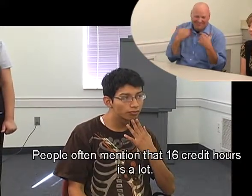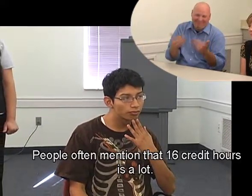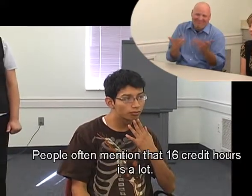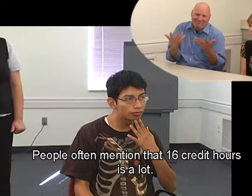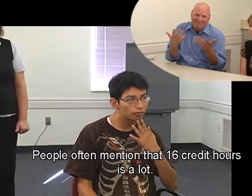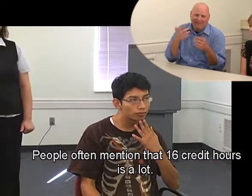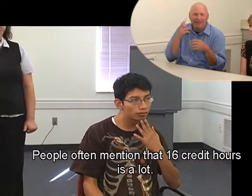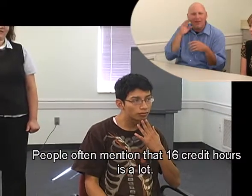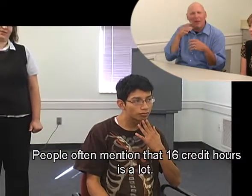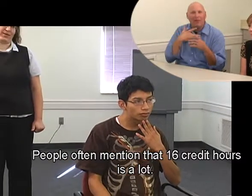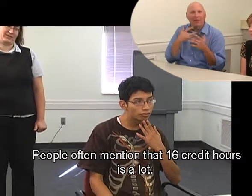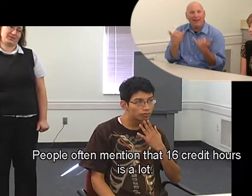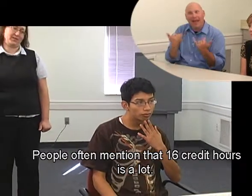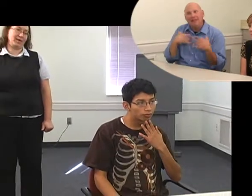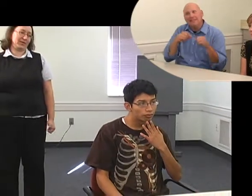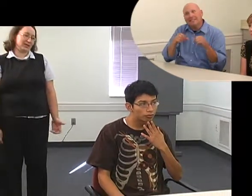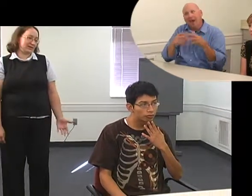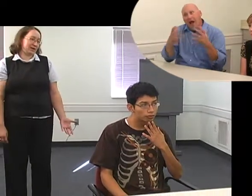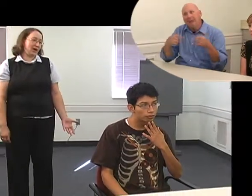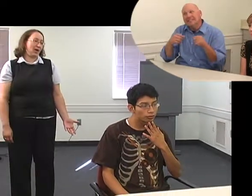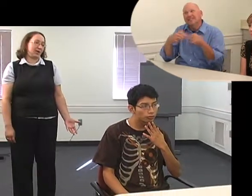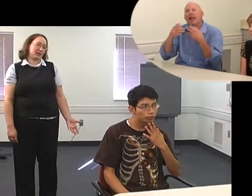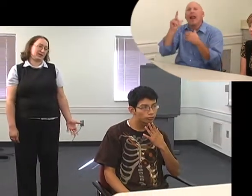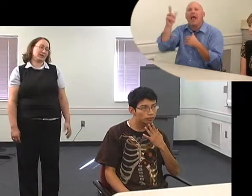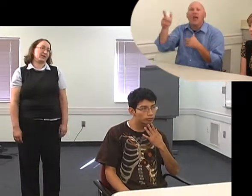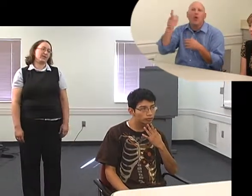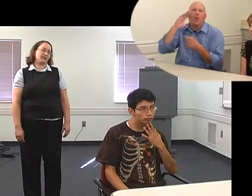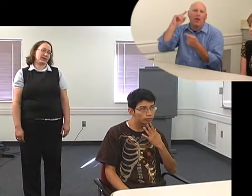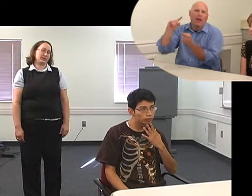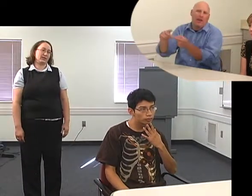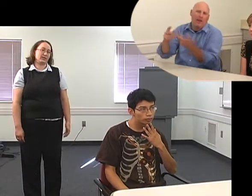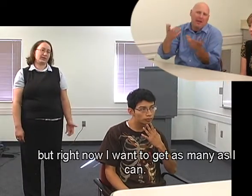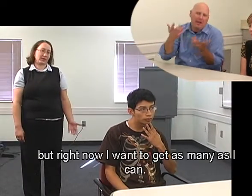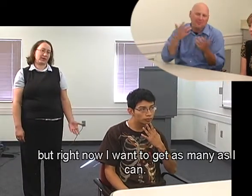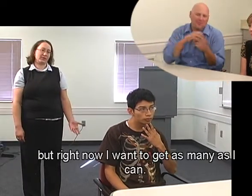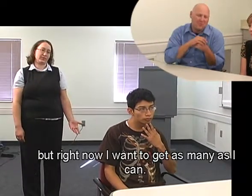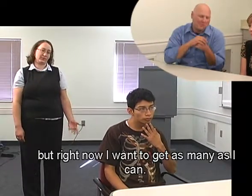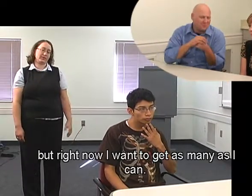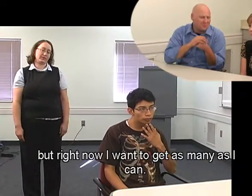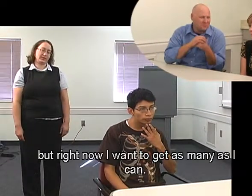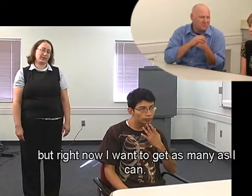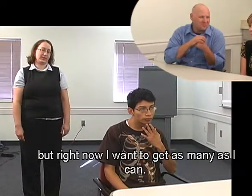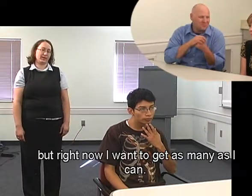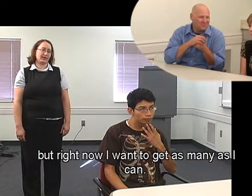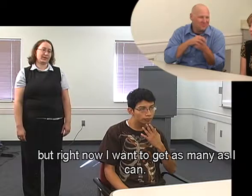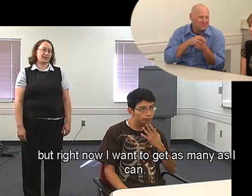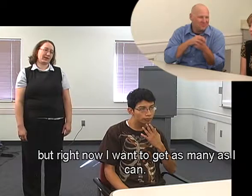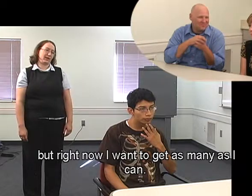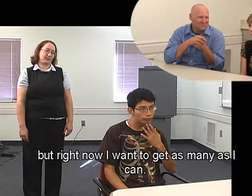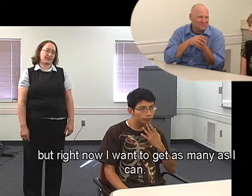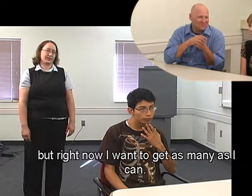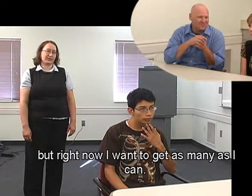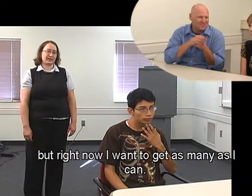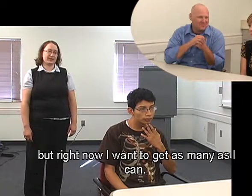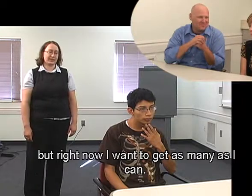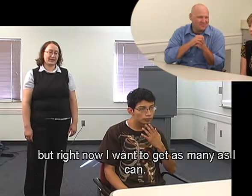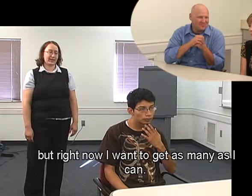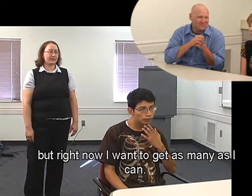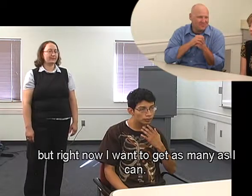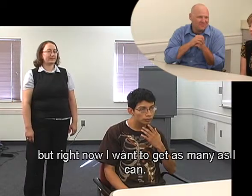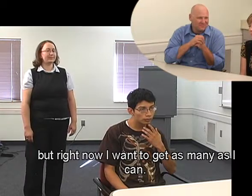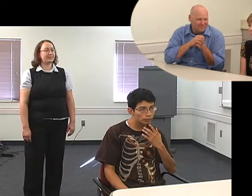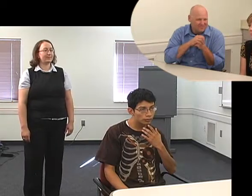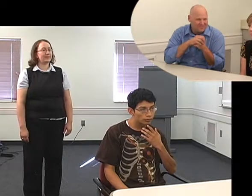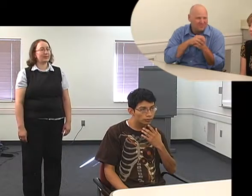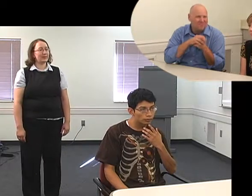people often mention that 16 credit hours is a lot but right now I want to take a lot of classes hopefully later I will you know take a little less but right now I want to get as many as I